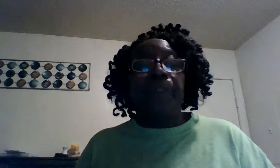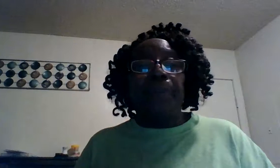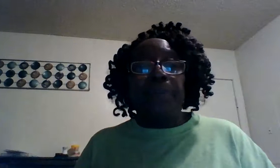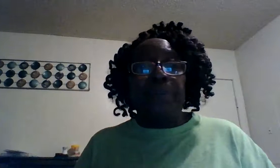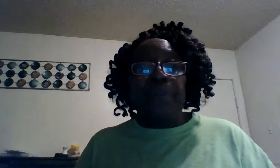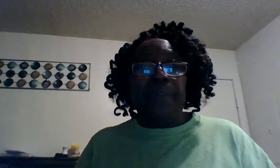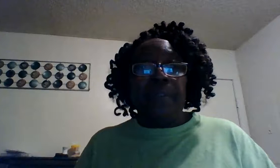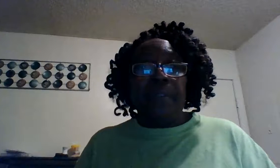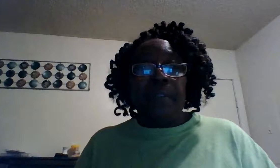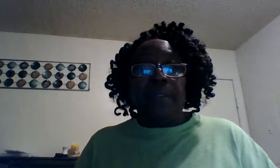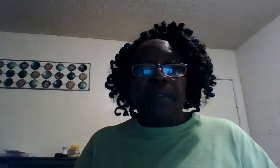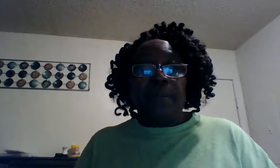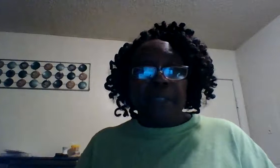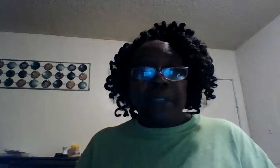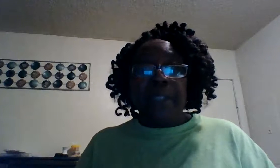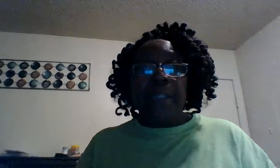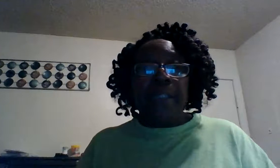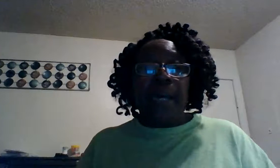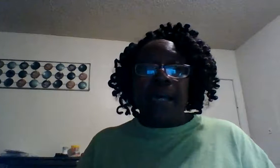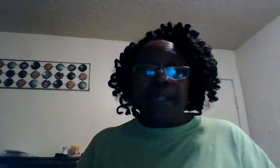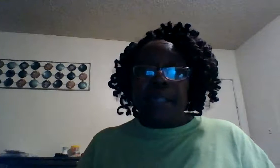do but still God say